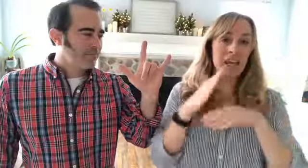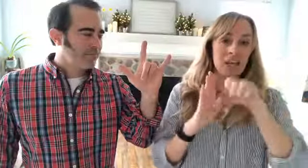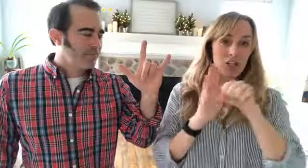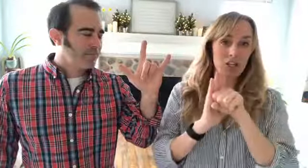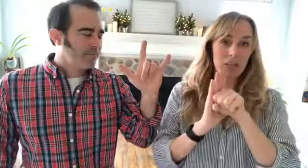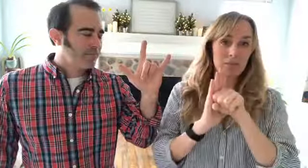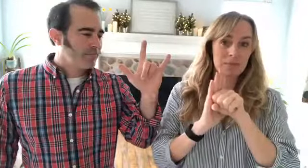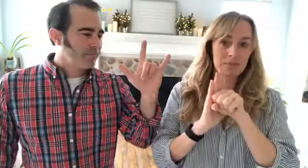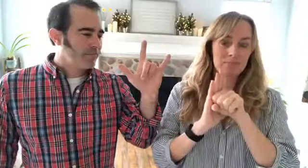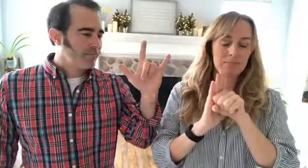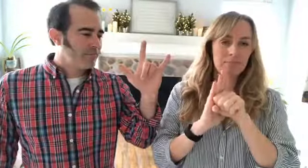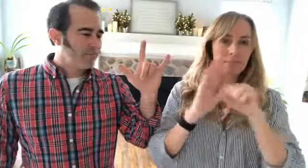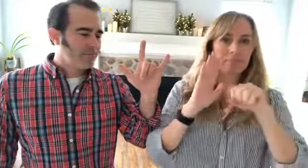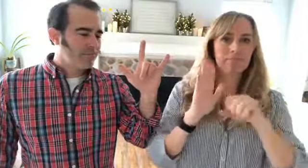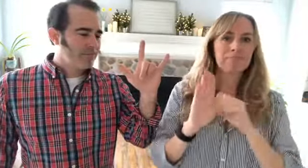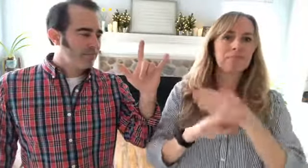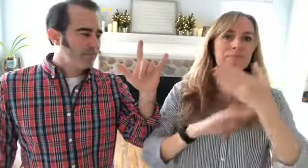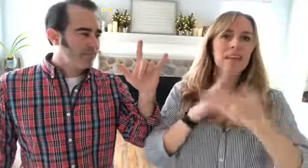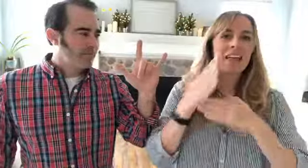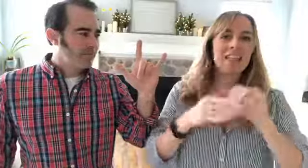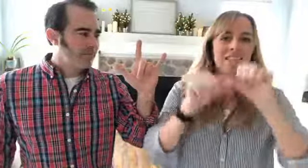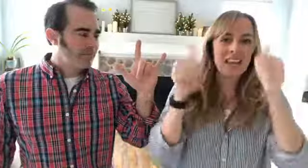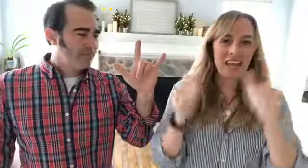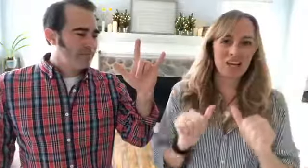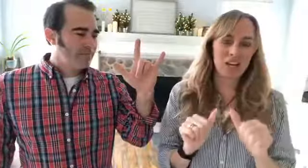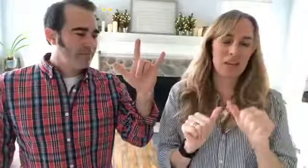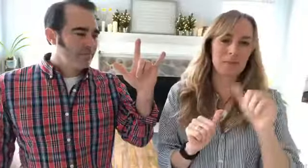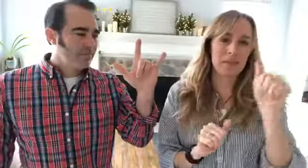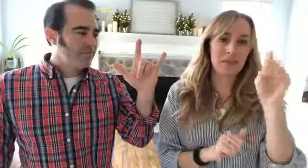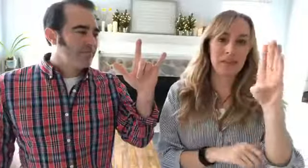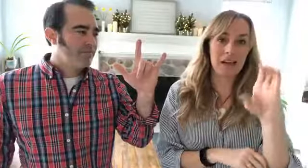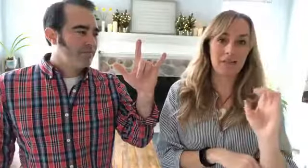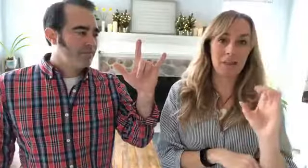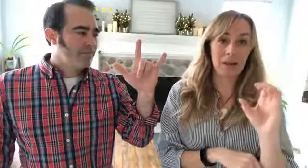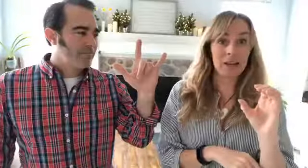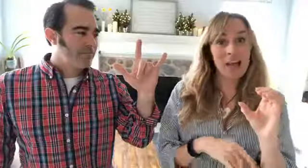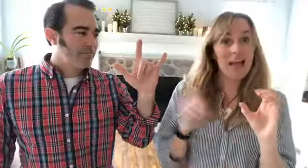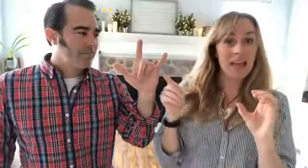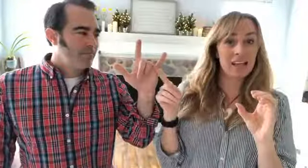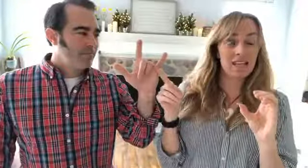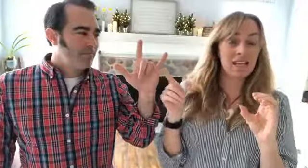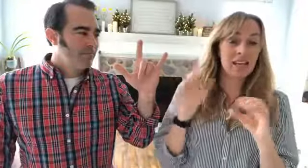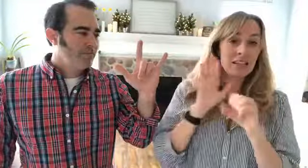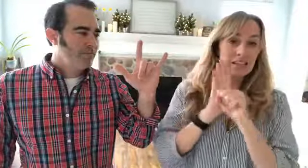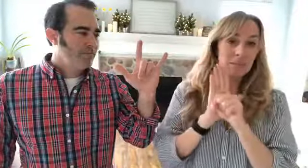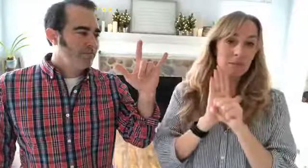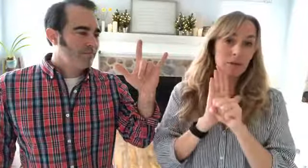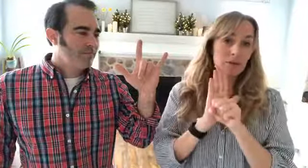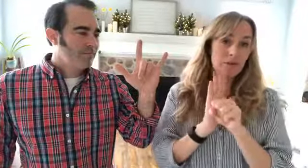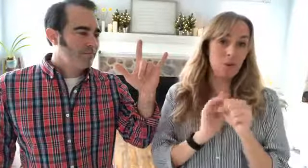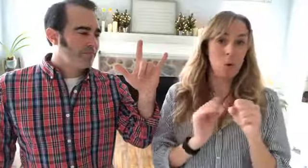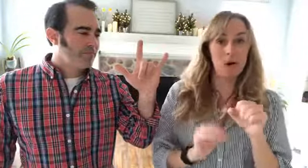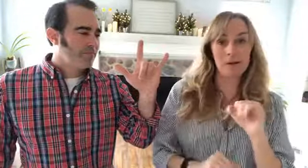handshapes the handshapes of the alphabet and the symbol for